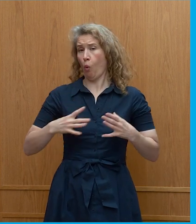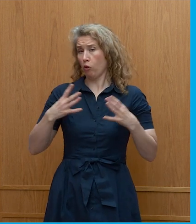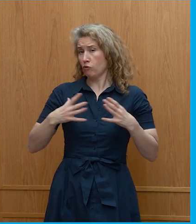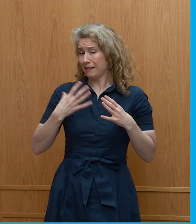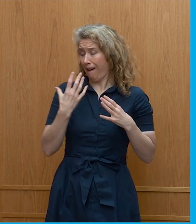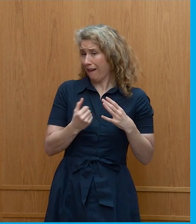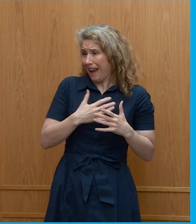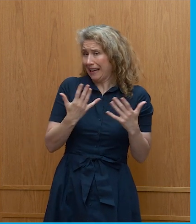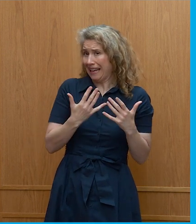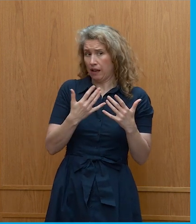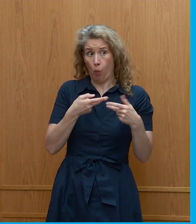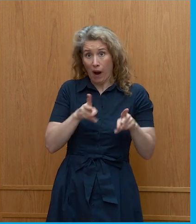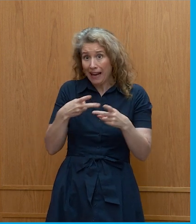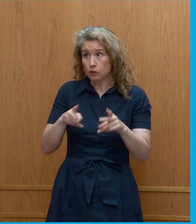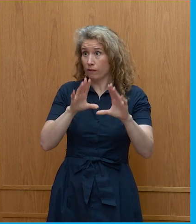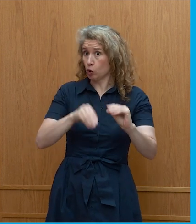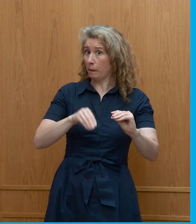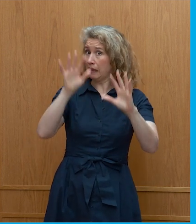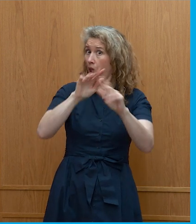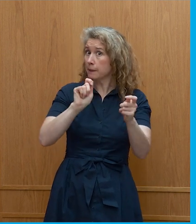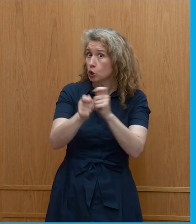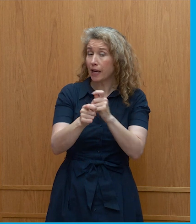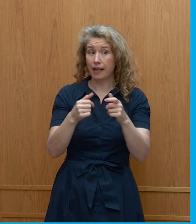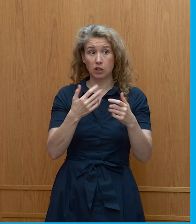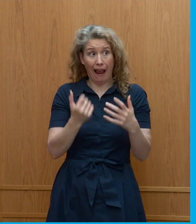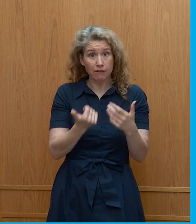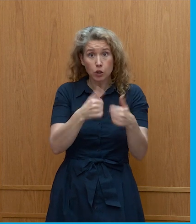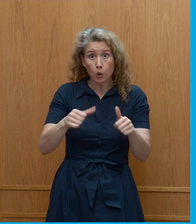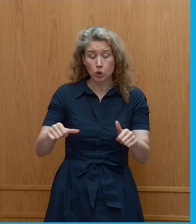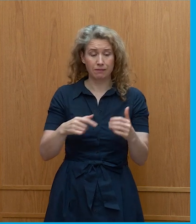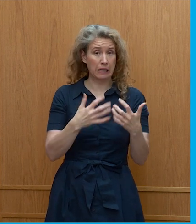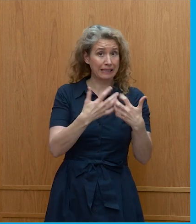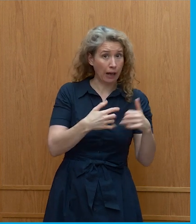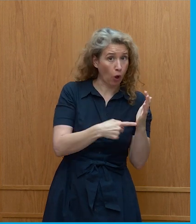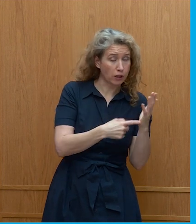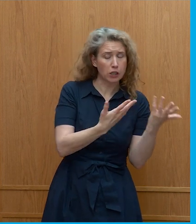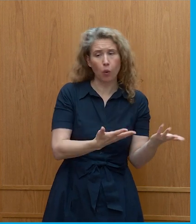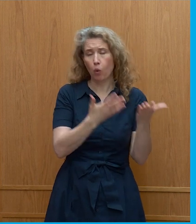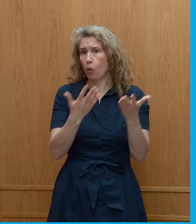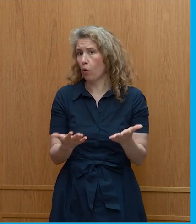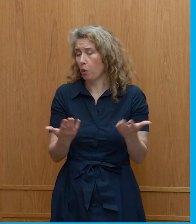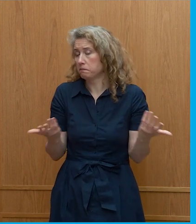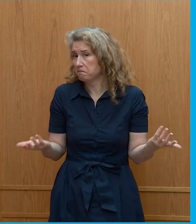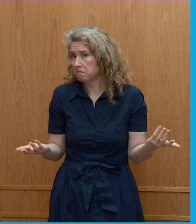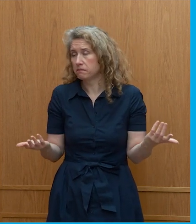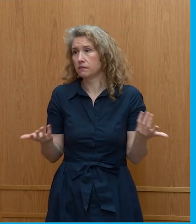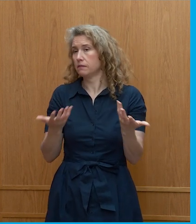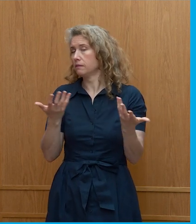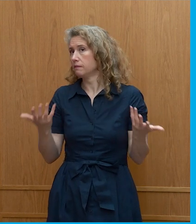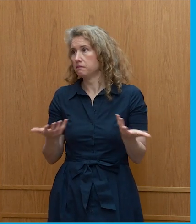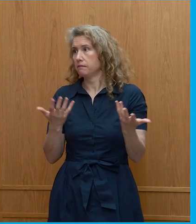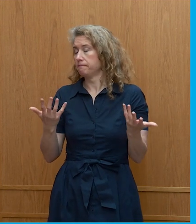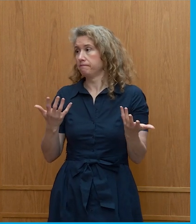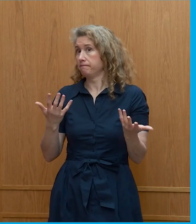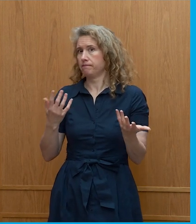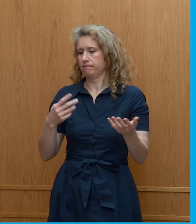solutions for combating climate change, whether that's technology or the need